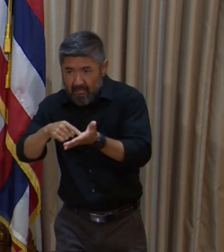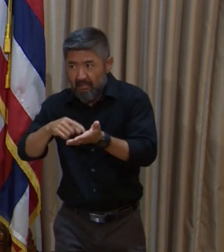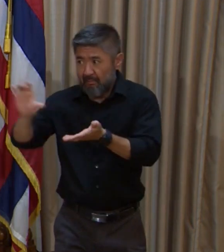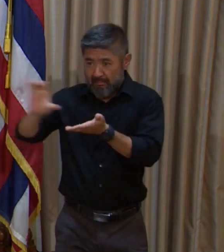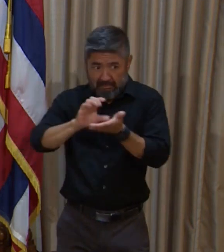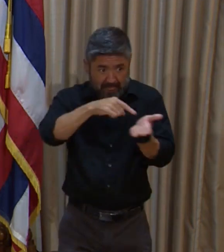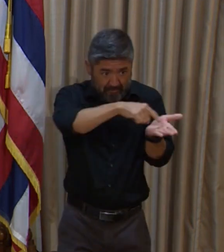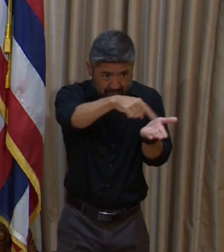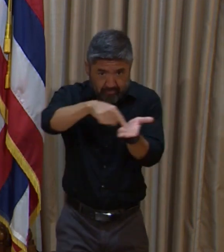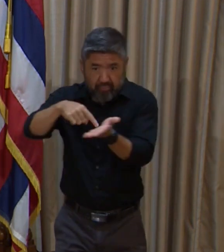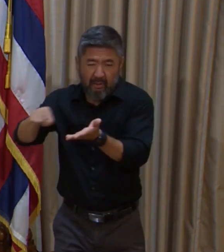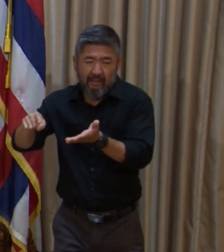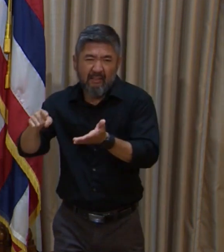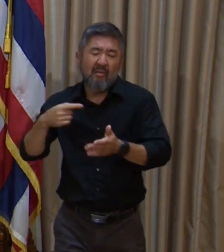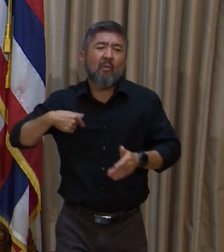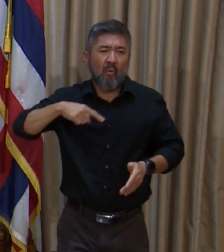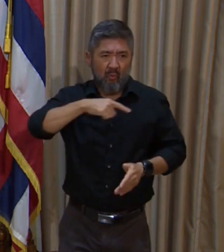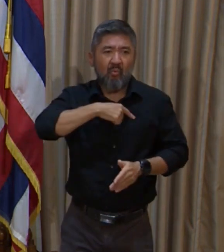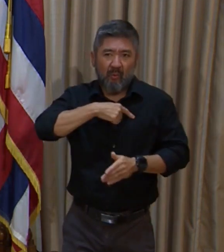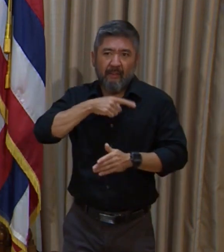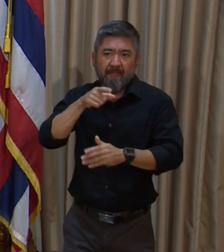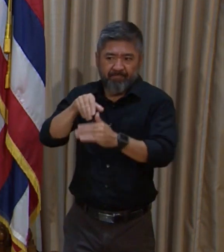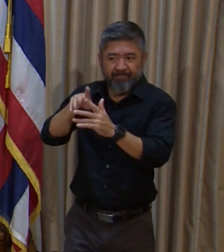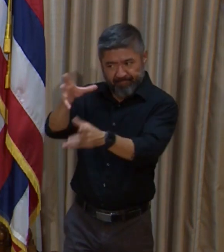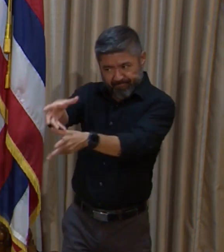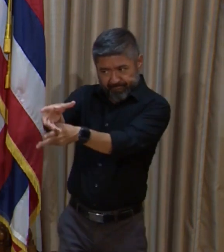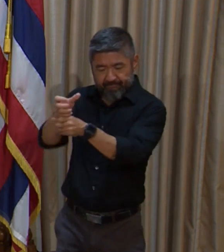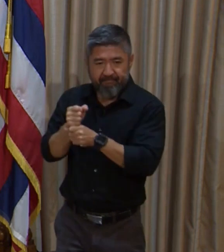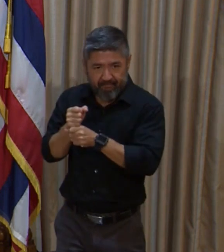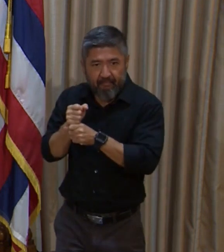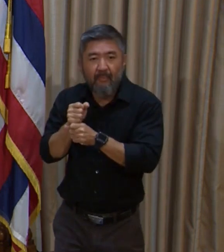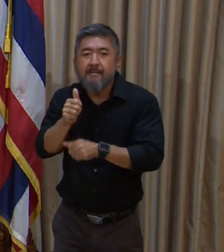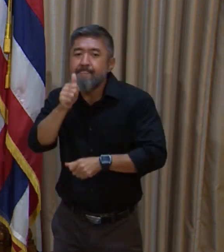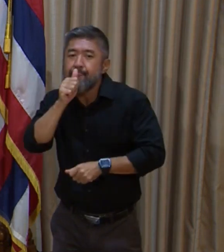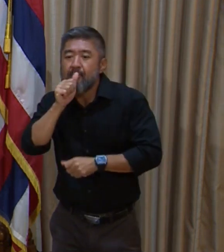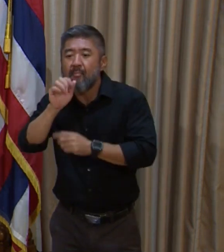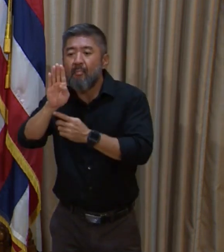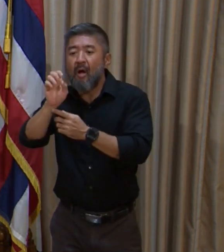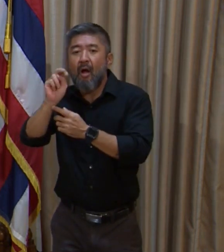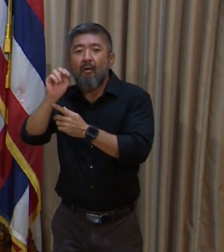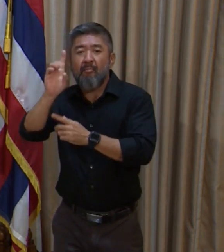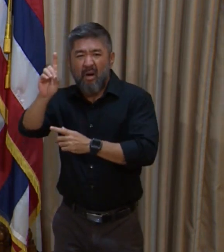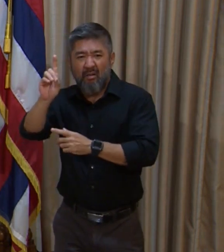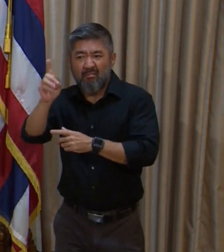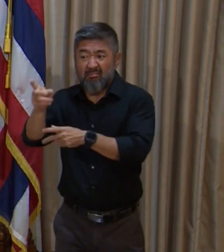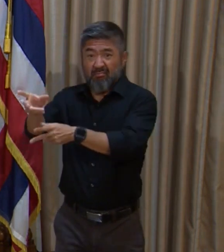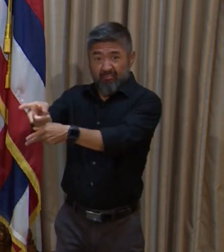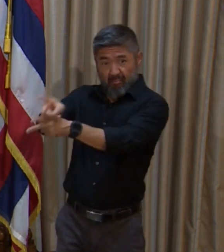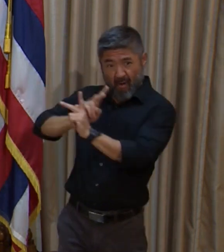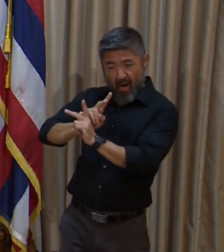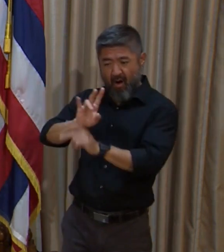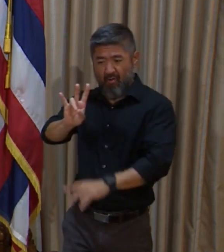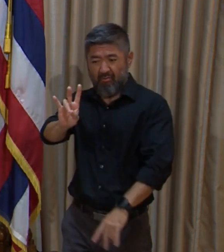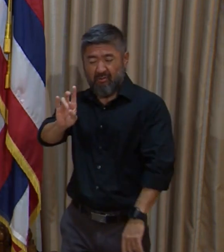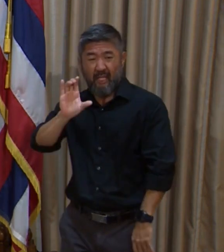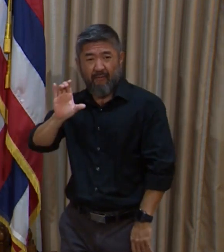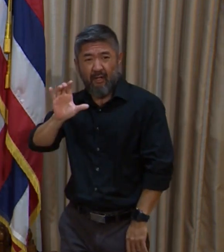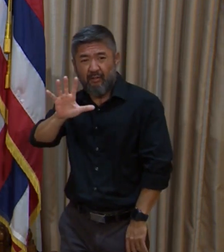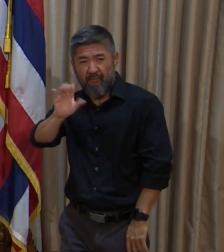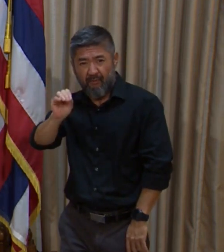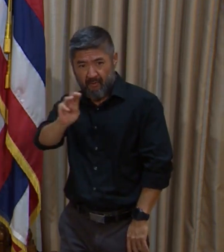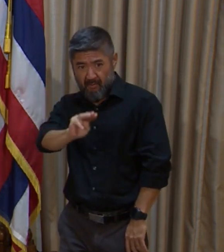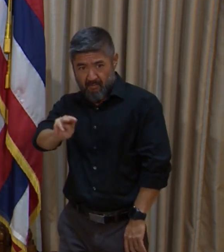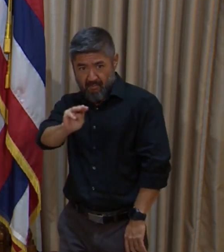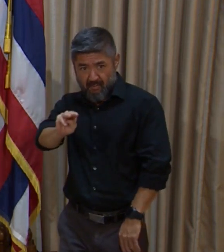did go into the private bond market and borrowed $750 million so that we